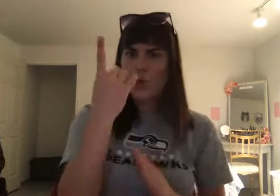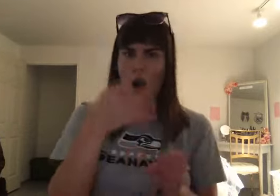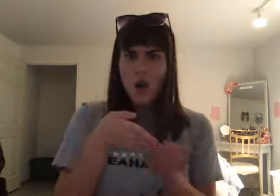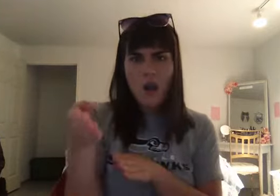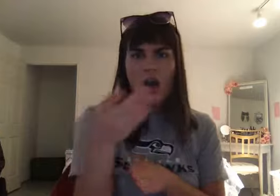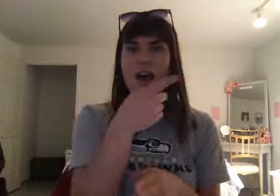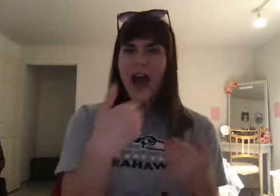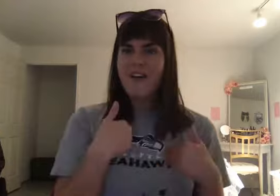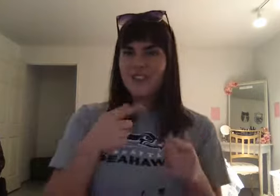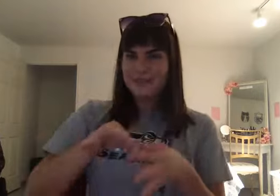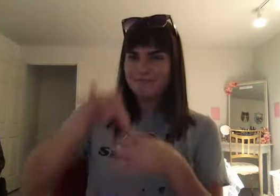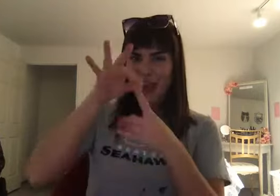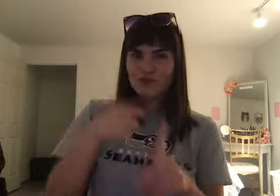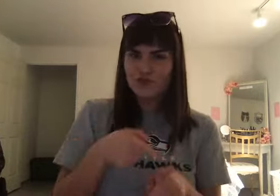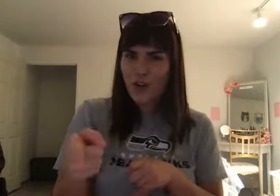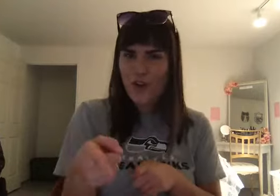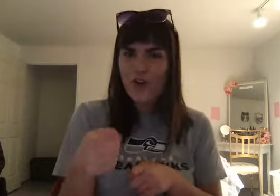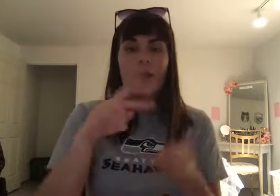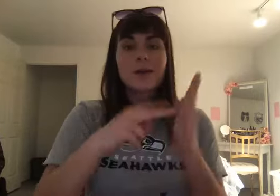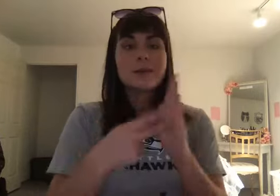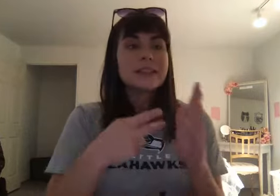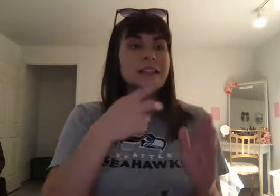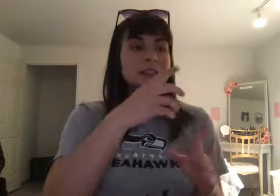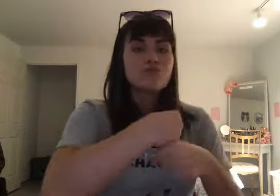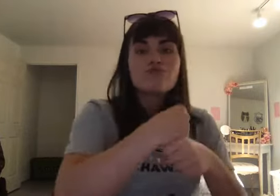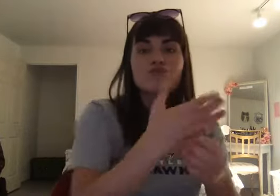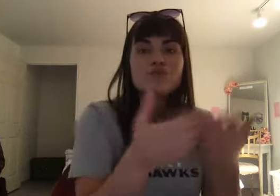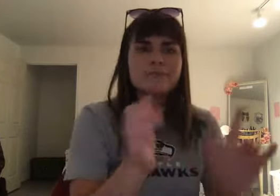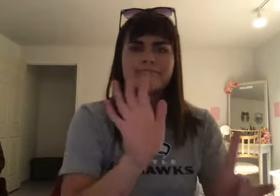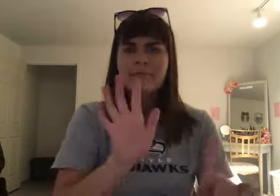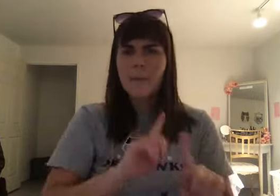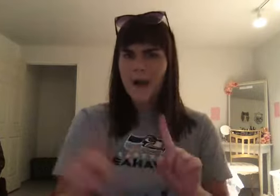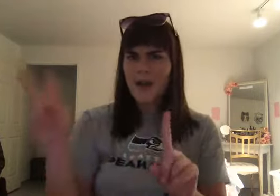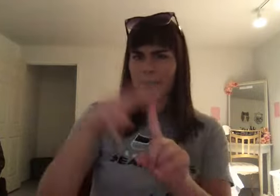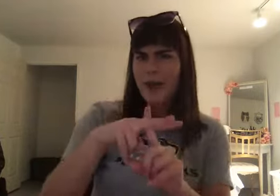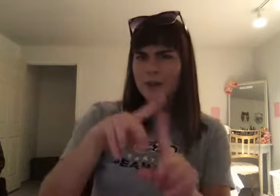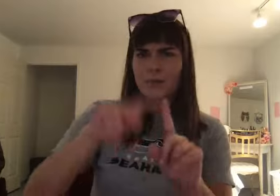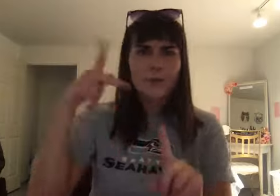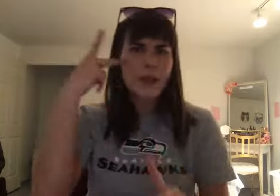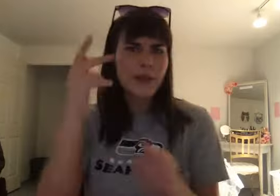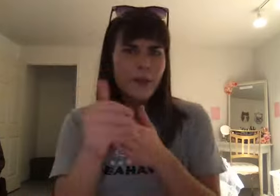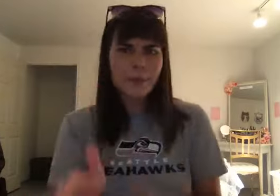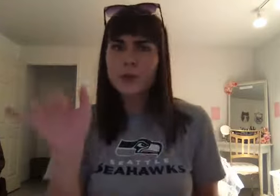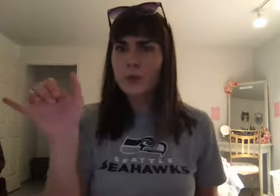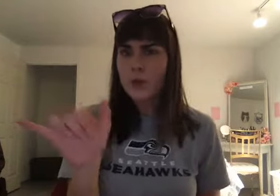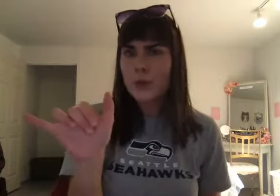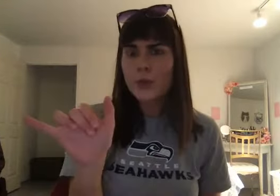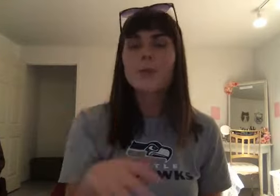is that based off of craftsmanship. But it also applies to political leadership. Kings. People who know